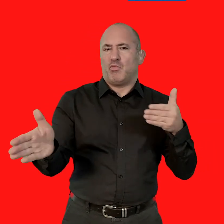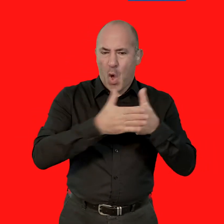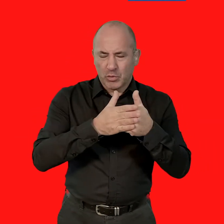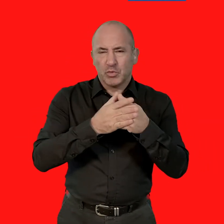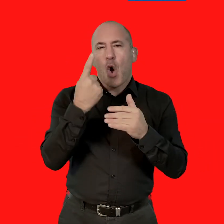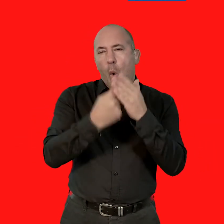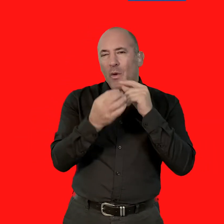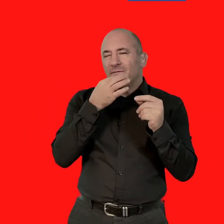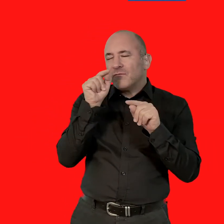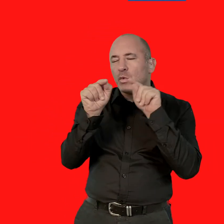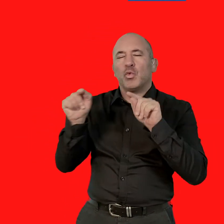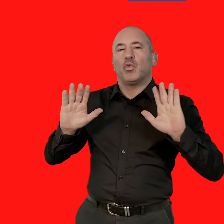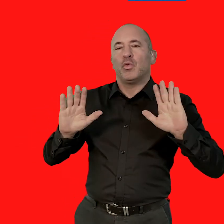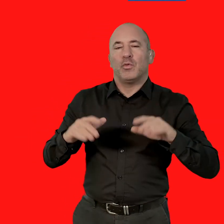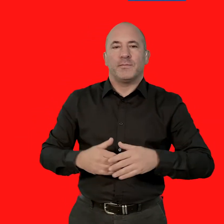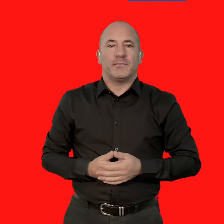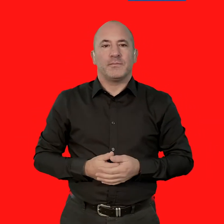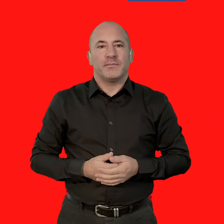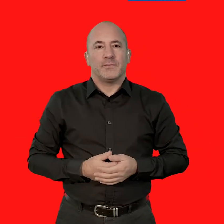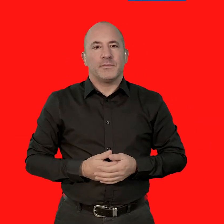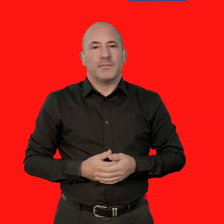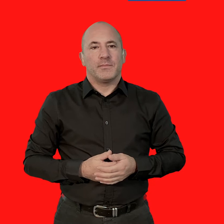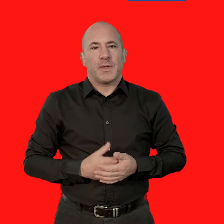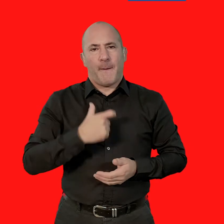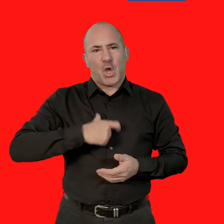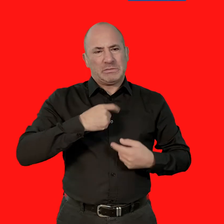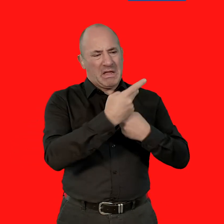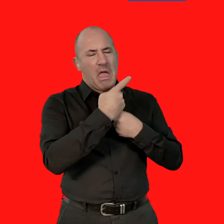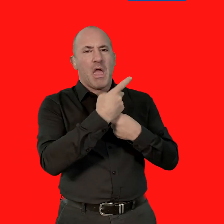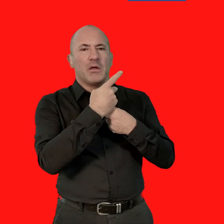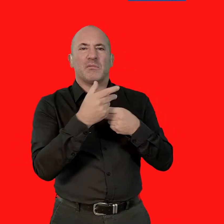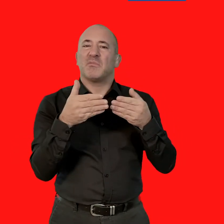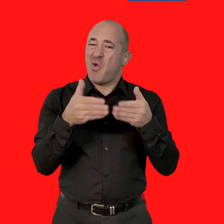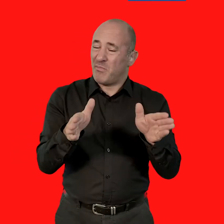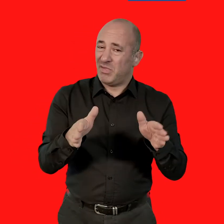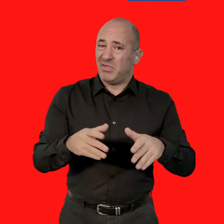Closed, with limited exceptions. Personal care. Open.